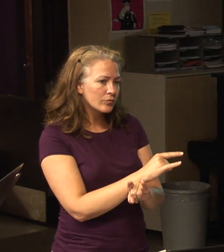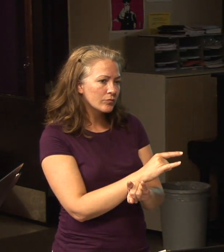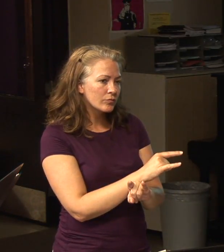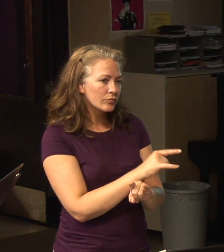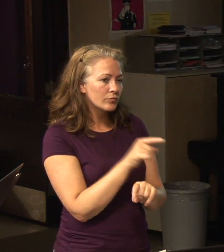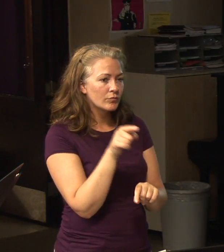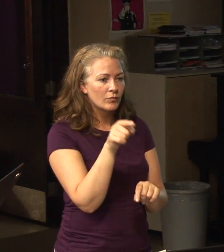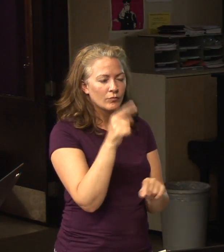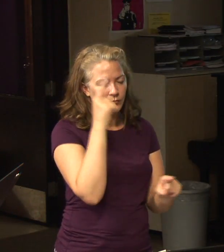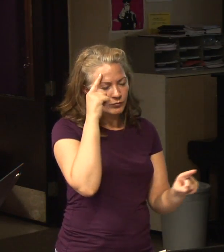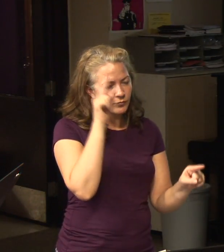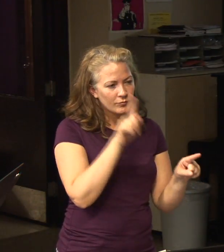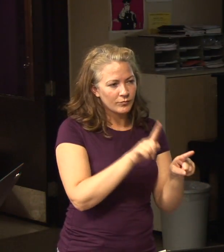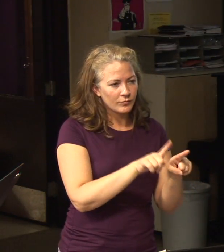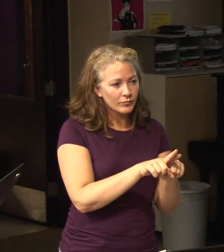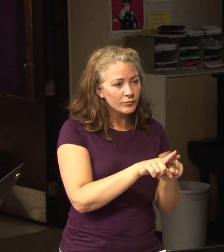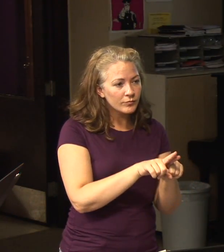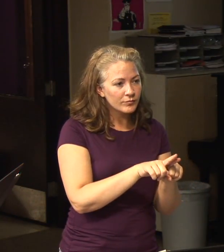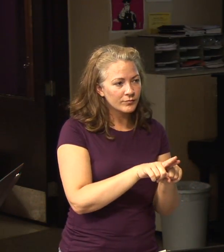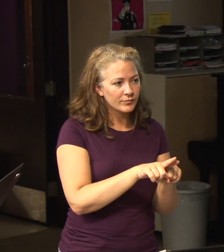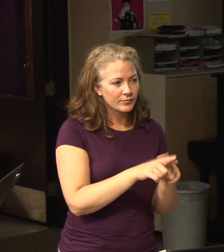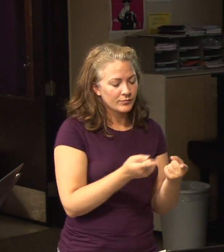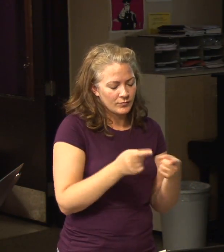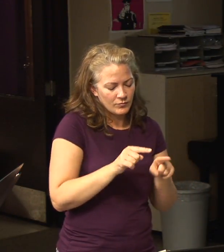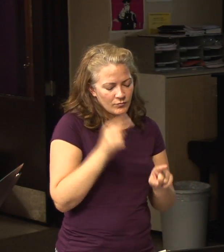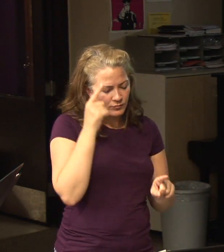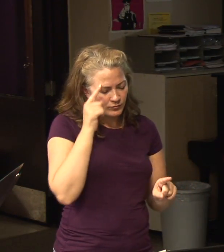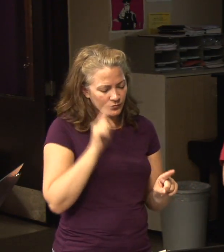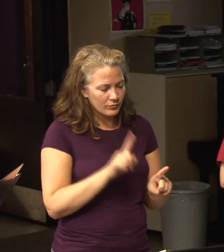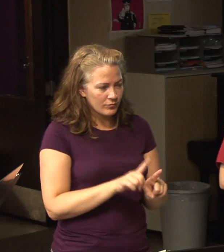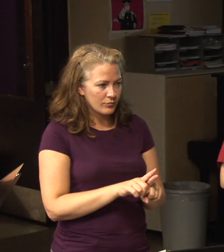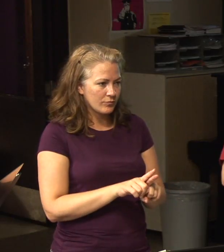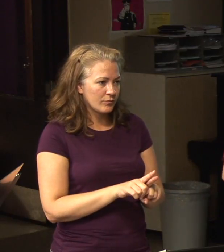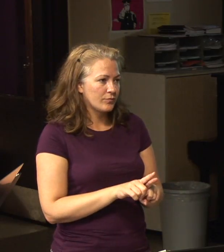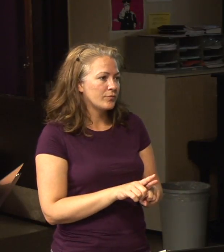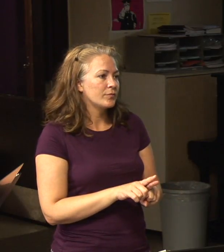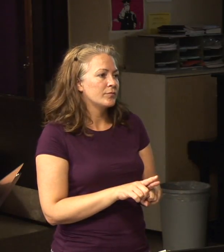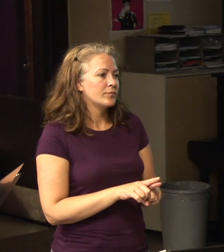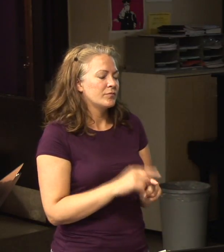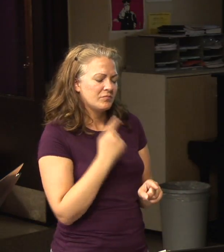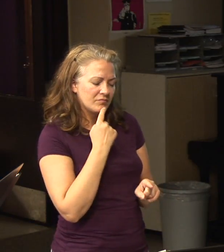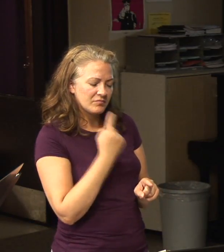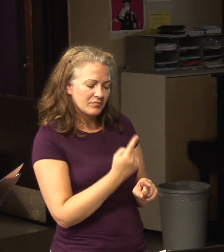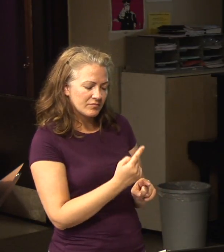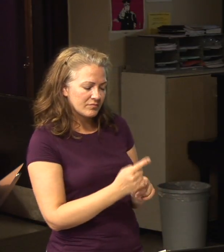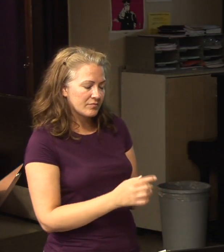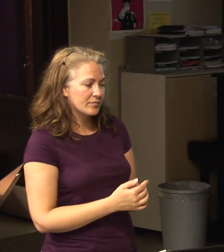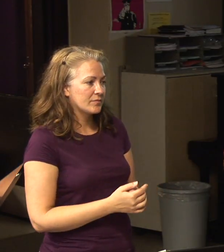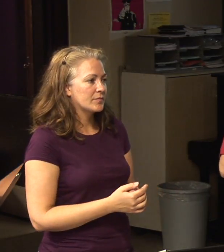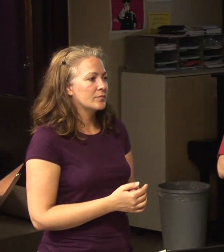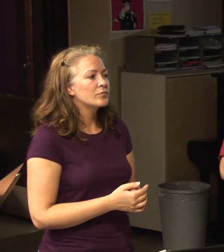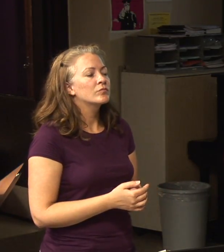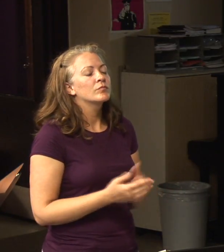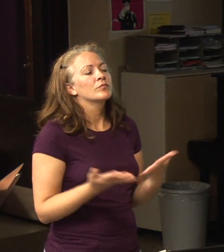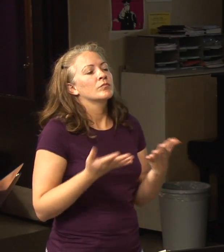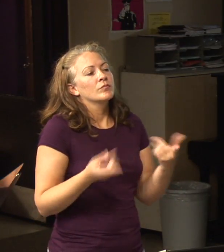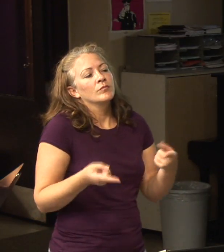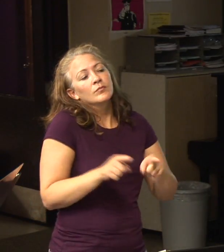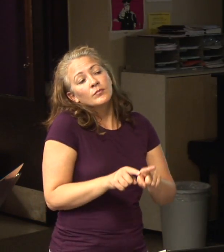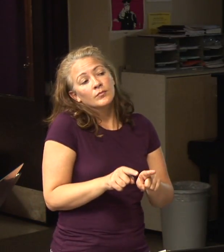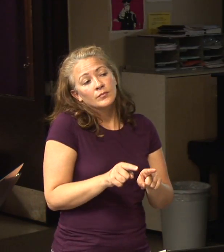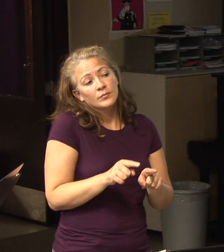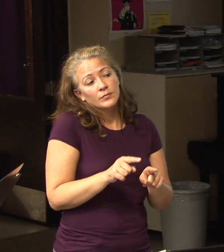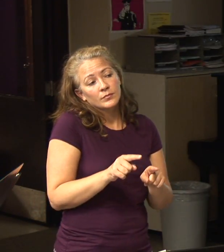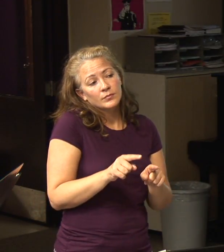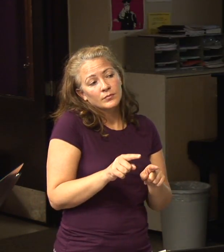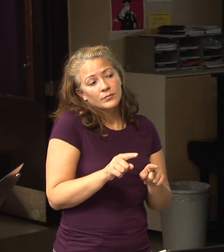When you agree. When you agree with it in of you, yeah, tell them. Right? Right? What happens if you're on the other side?